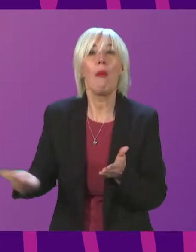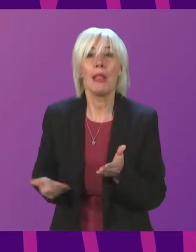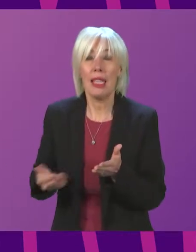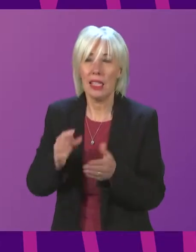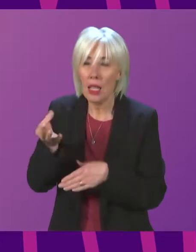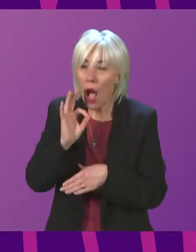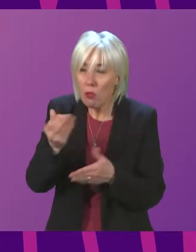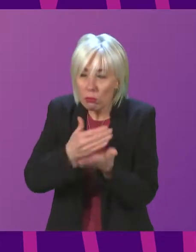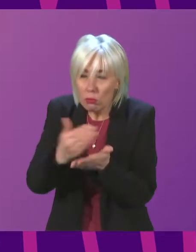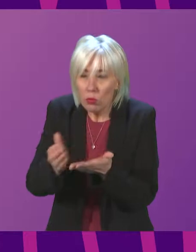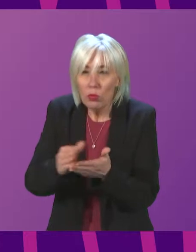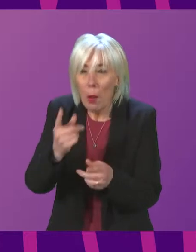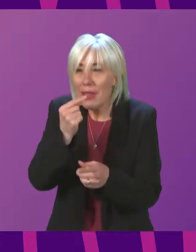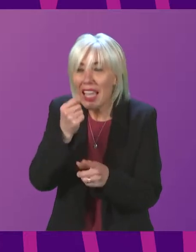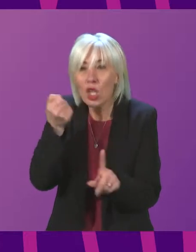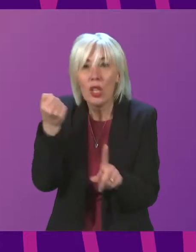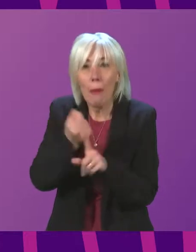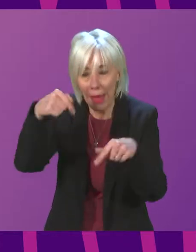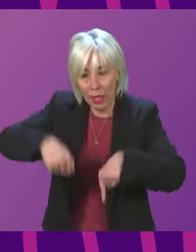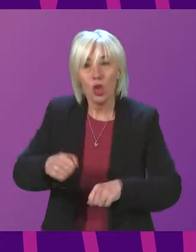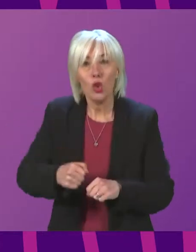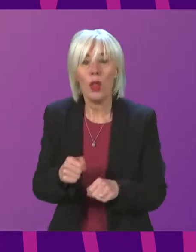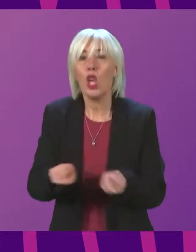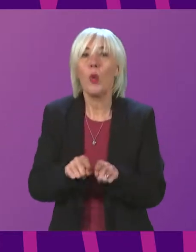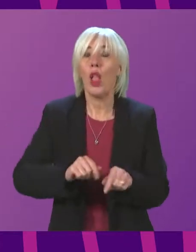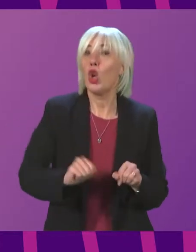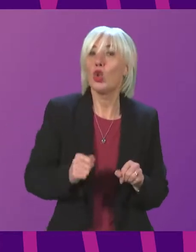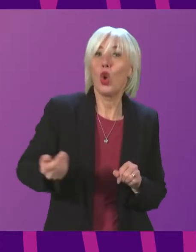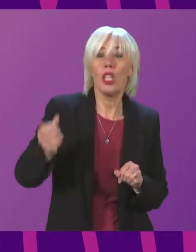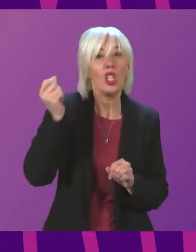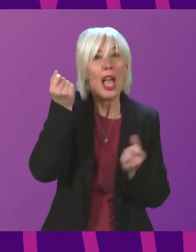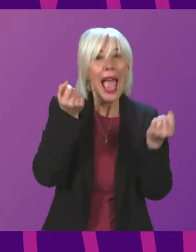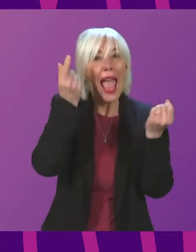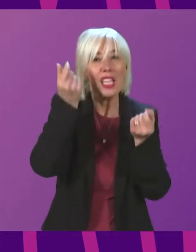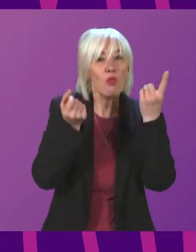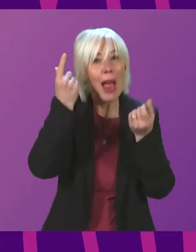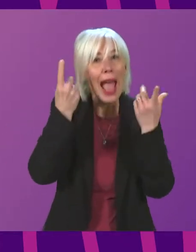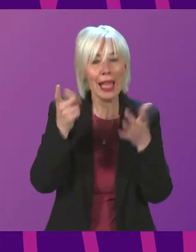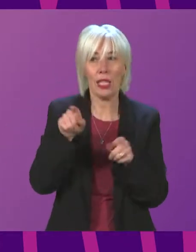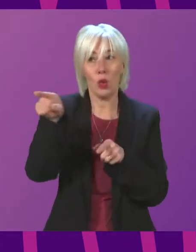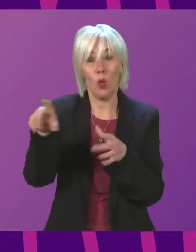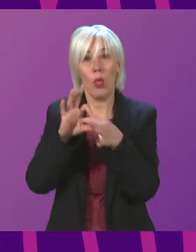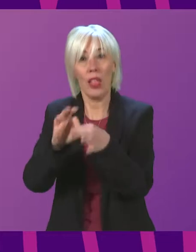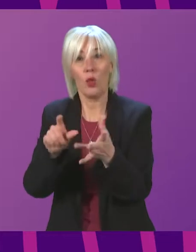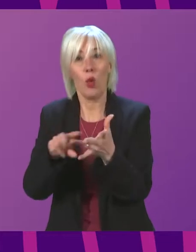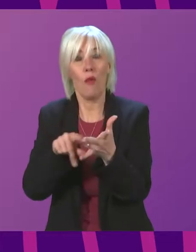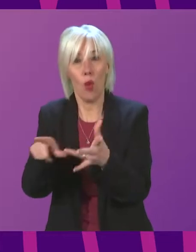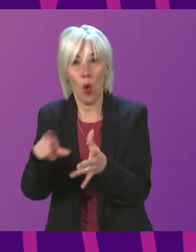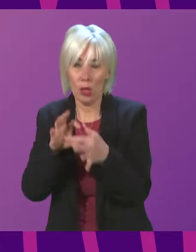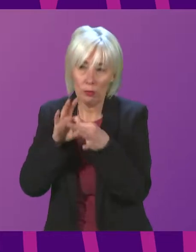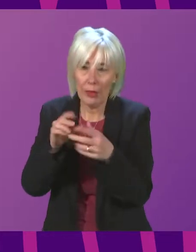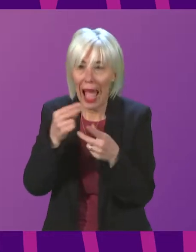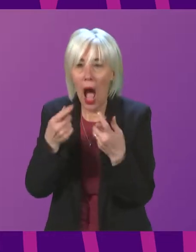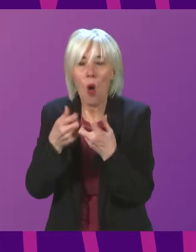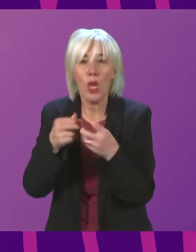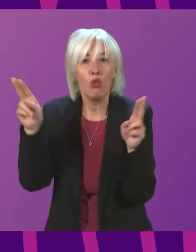impact on Scotland. Scottish Enterprise is also in contact with Ovo and we will work with them to look at ways of mitigating the impact